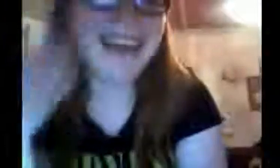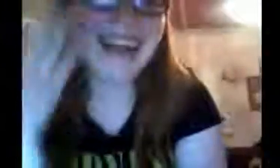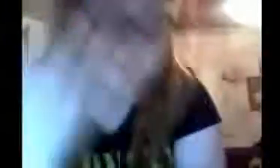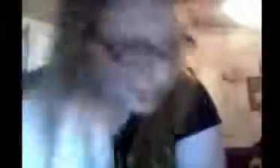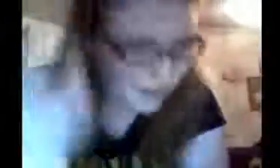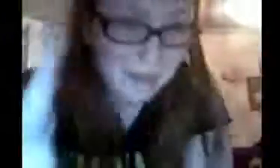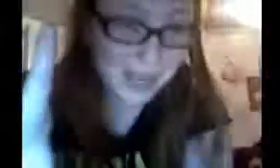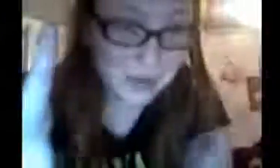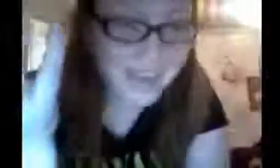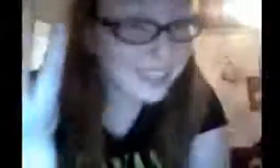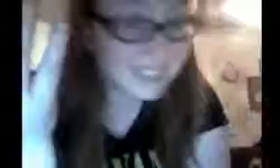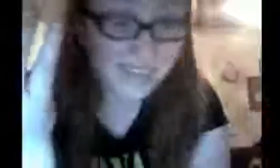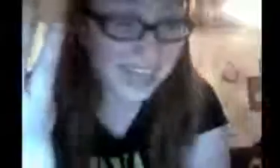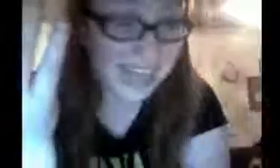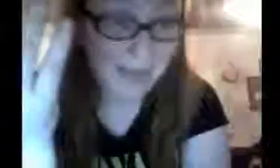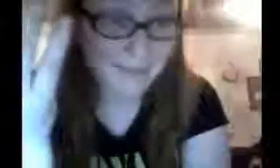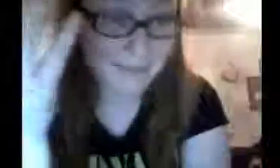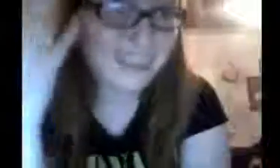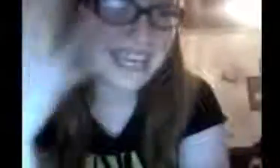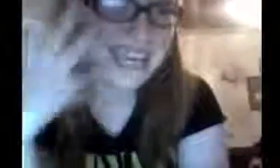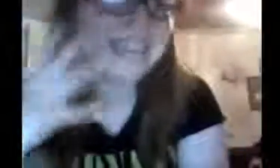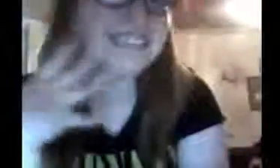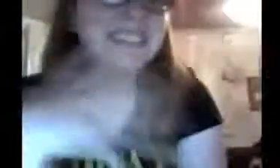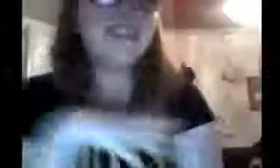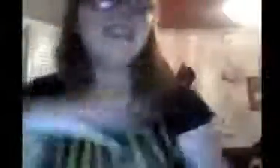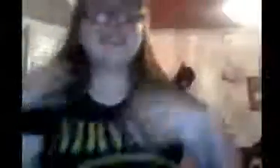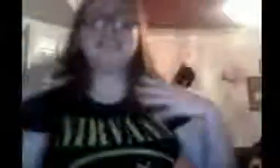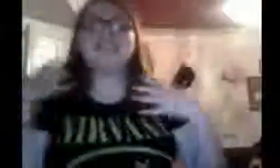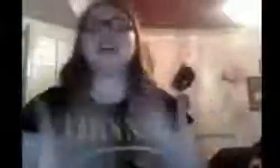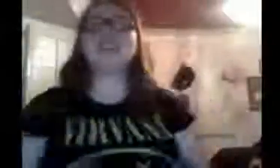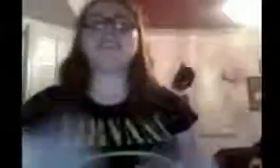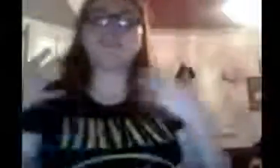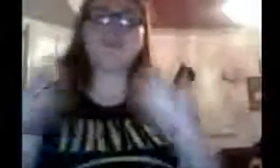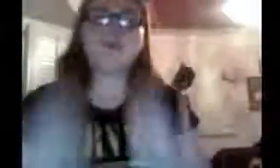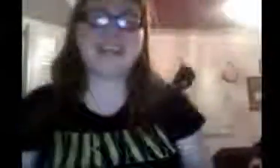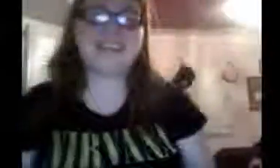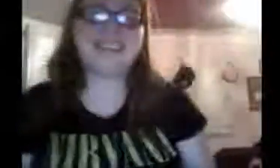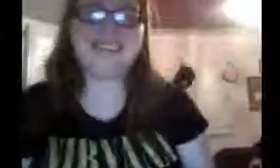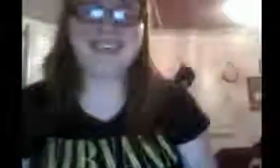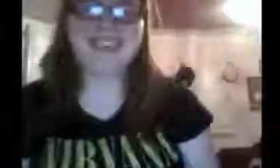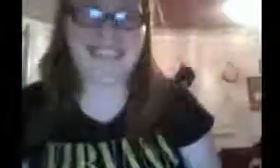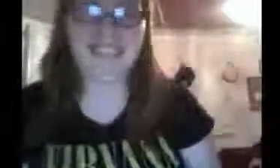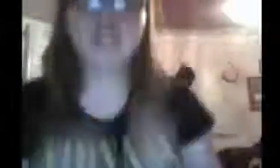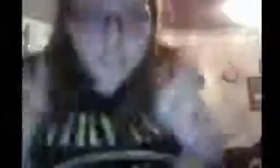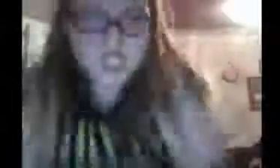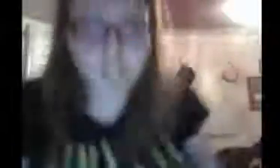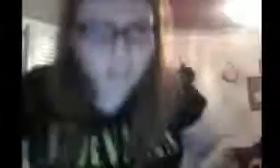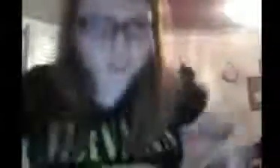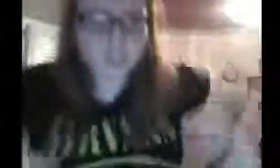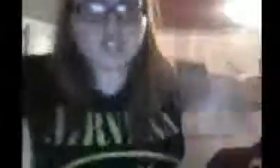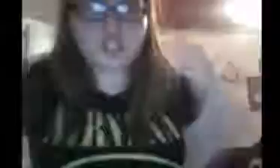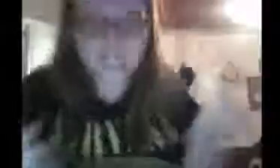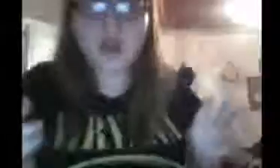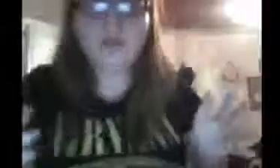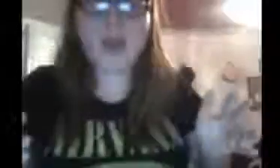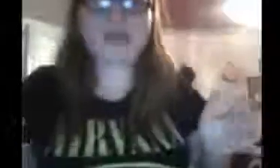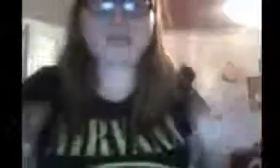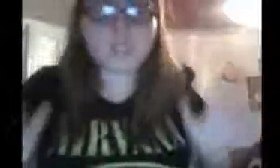I'll even donate my own eggs for that to happen. Please! Just do it! Just do it!